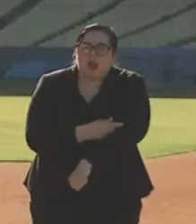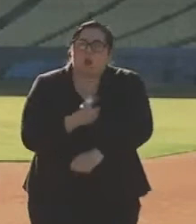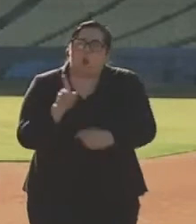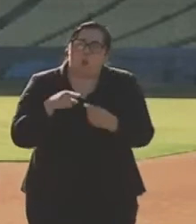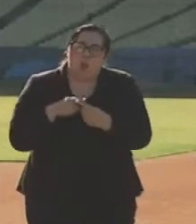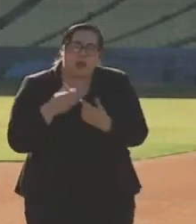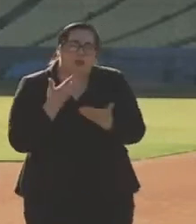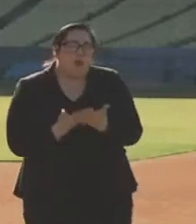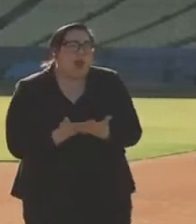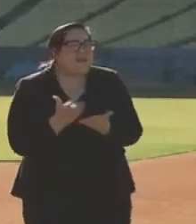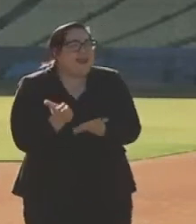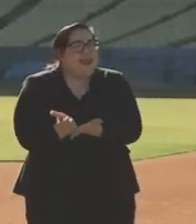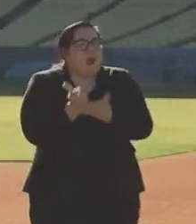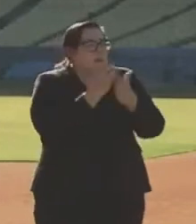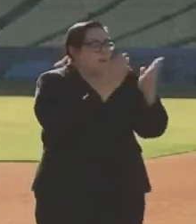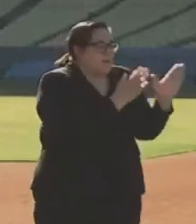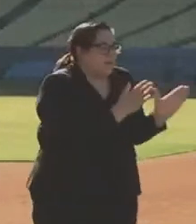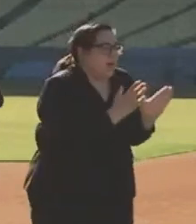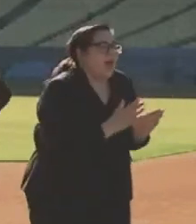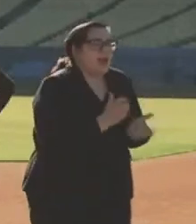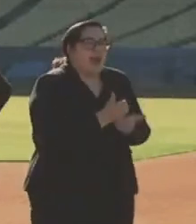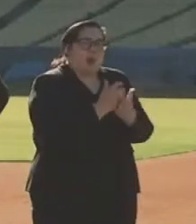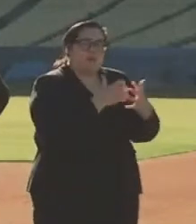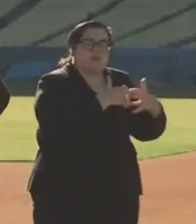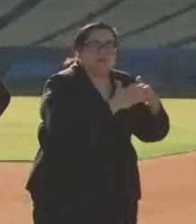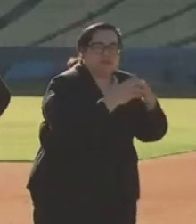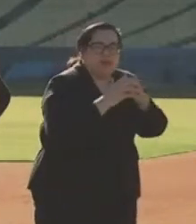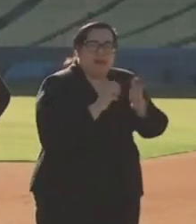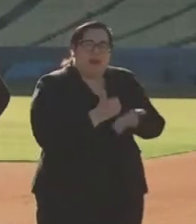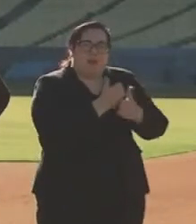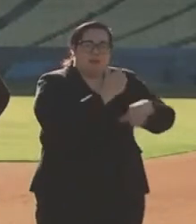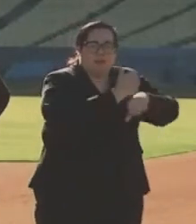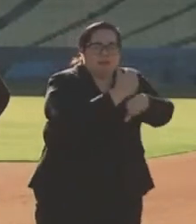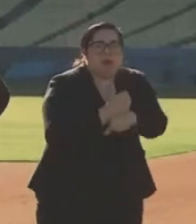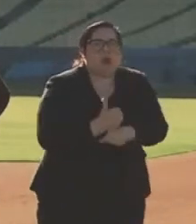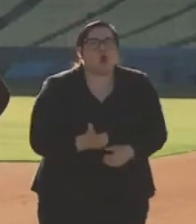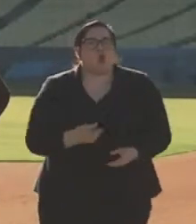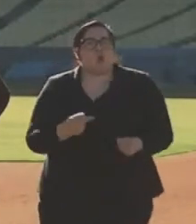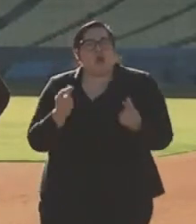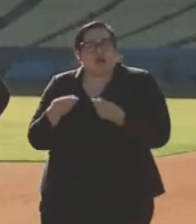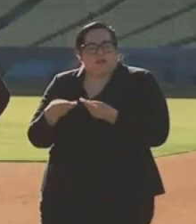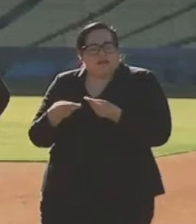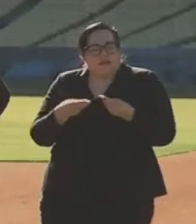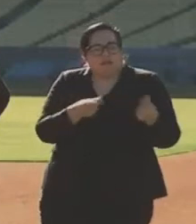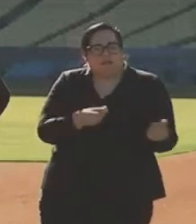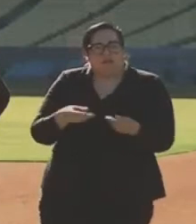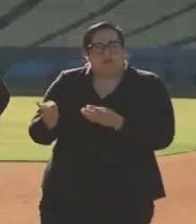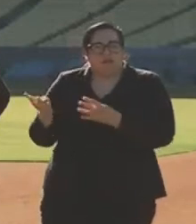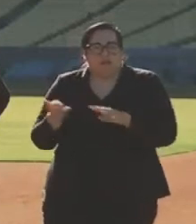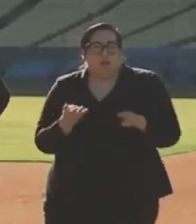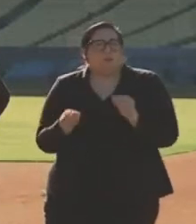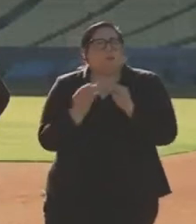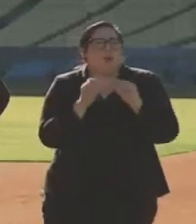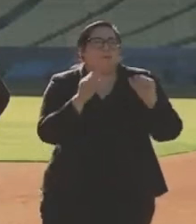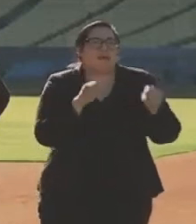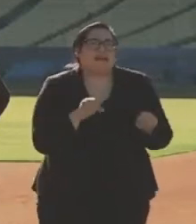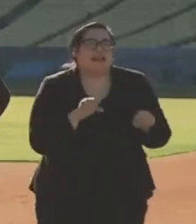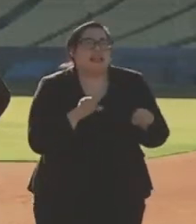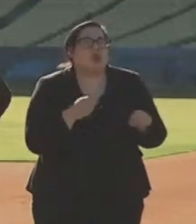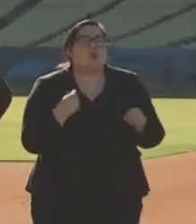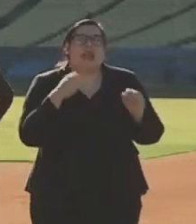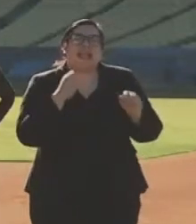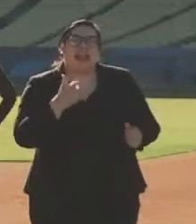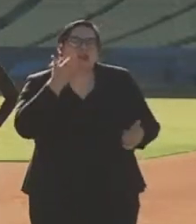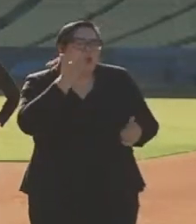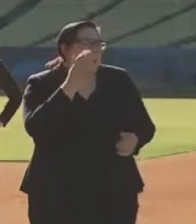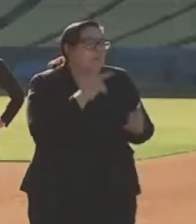arriving, it helps us with our planning purposes. It allows quicker and more efficient throughput, more capacity to get return phone